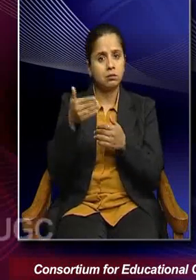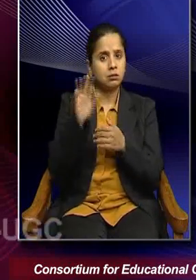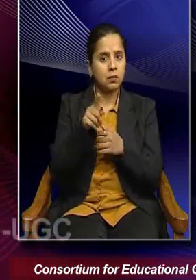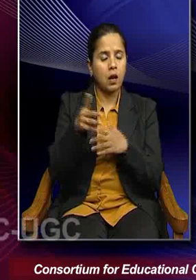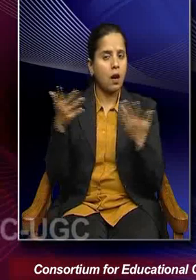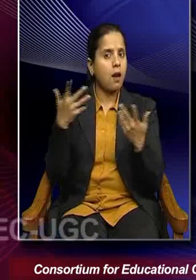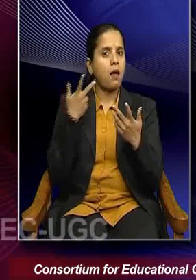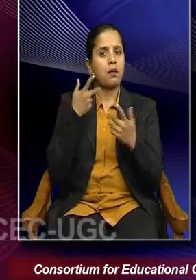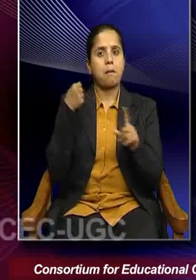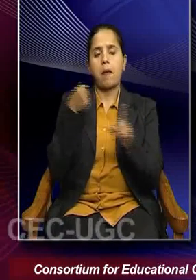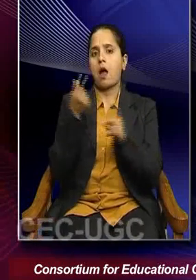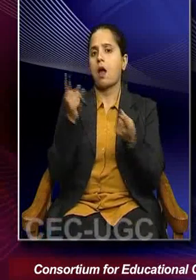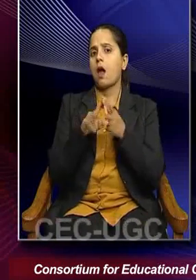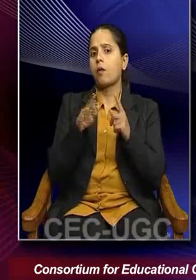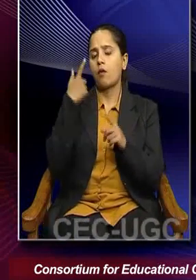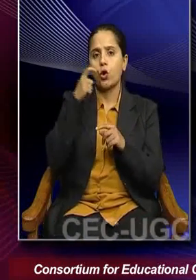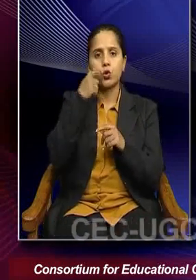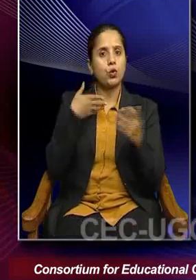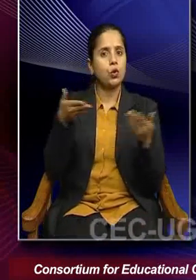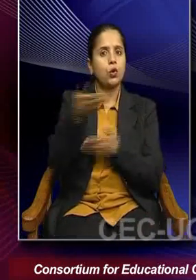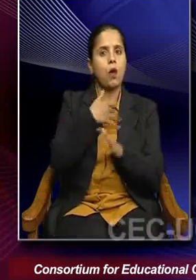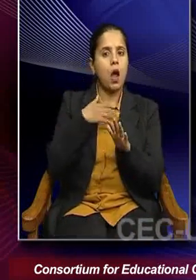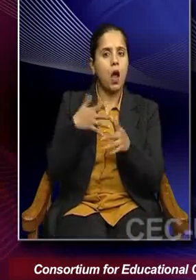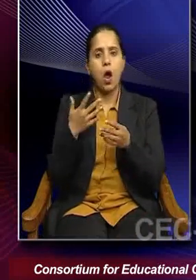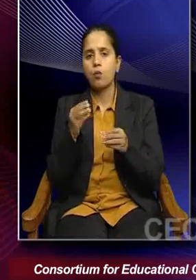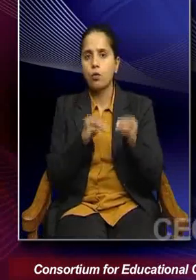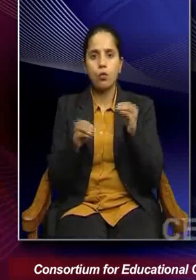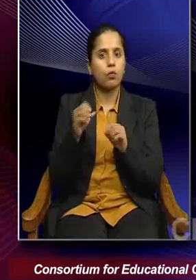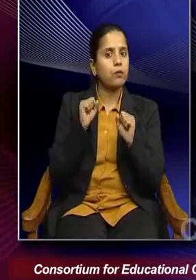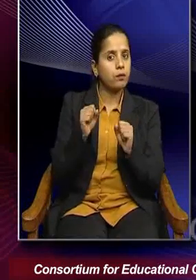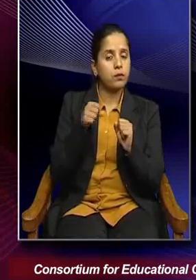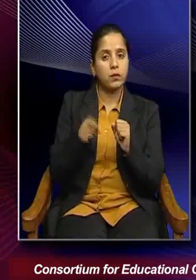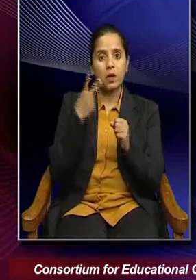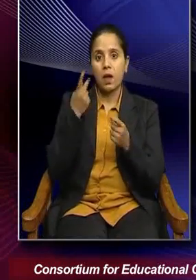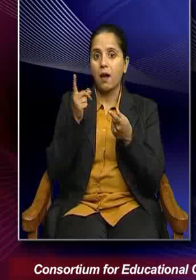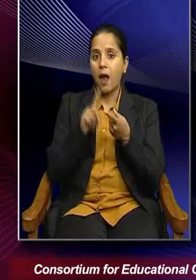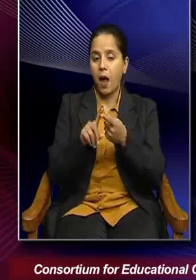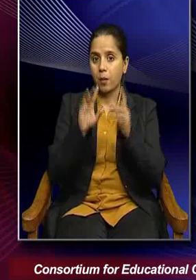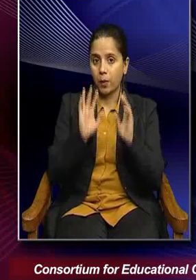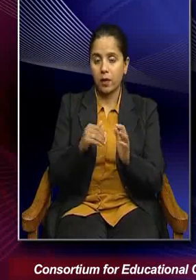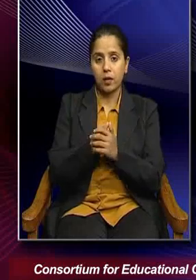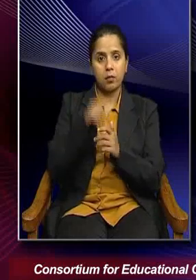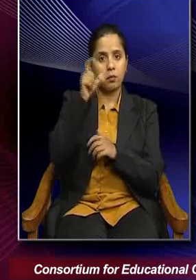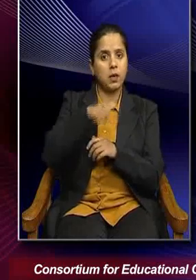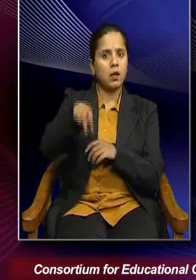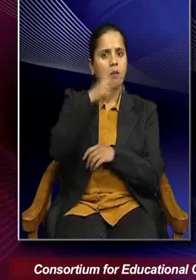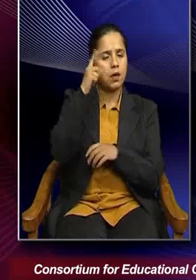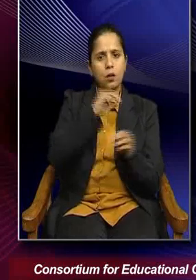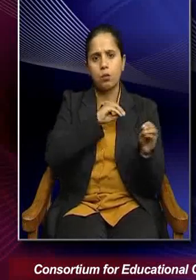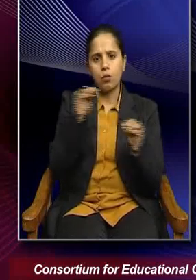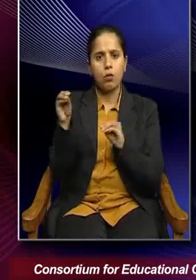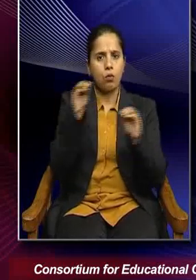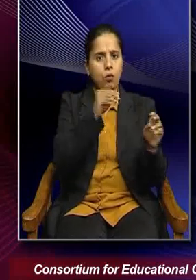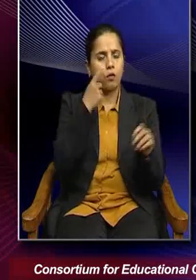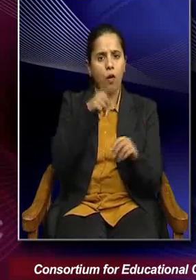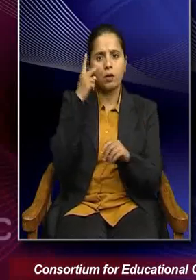impacts for human to move. So, therefore, when these episodes happen, you know, people tend to migrate and look